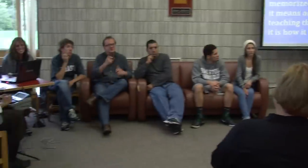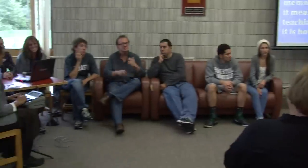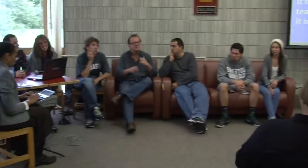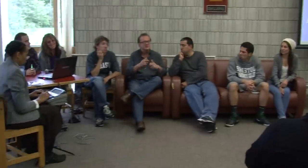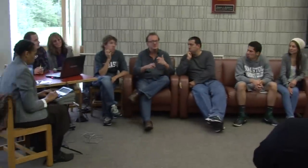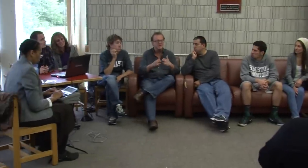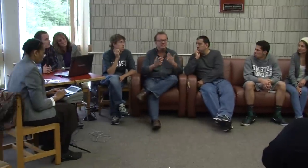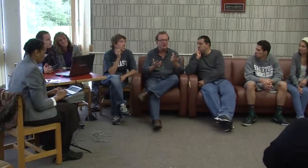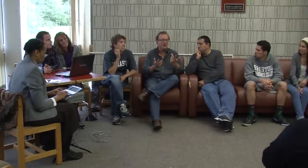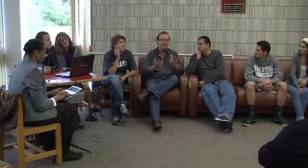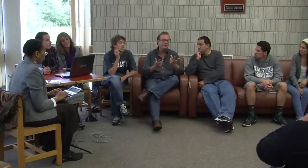Oh, it's tough.